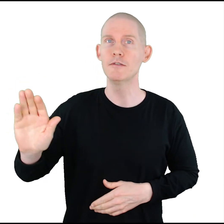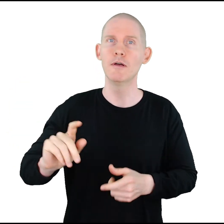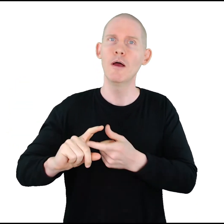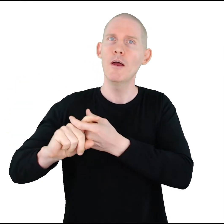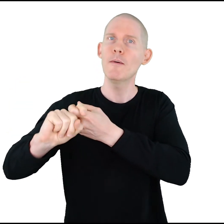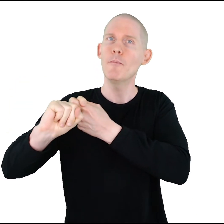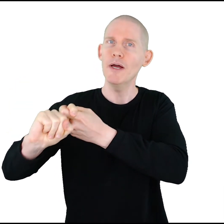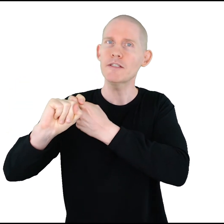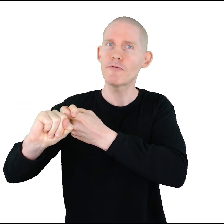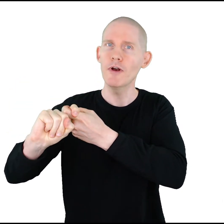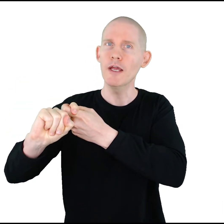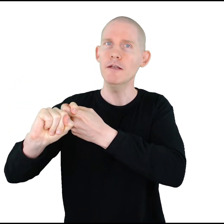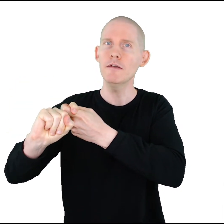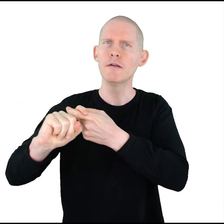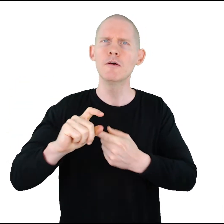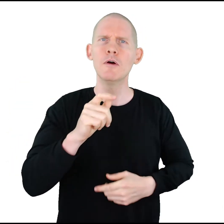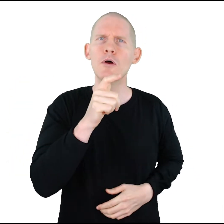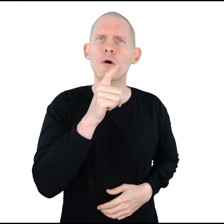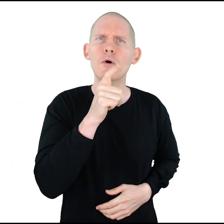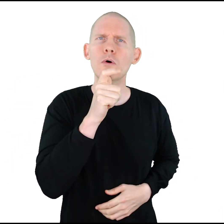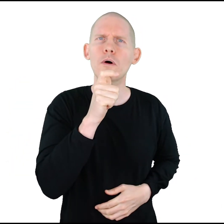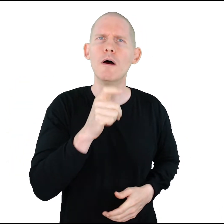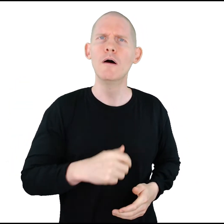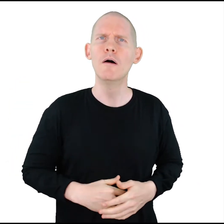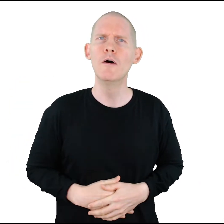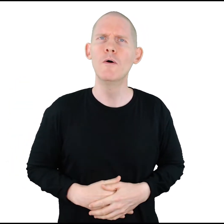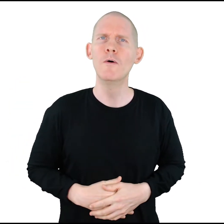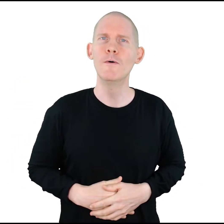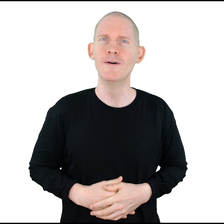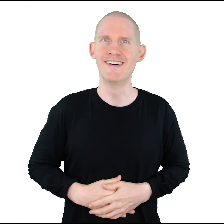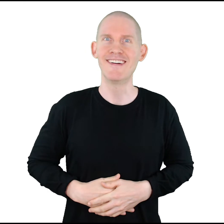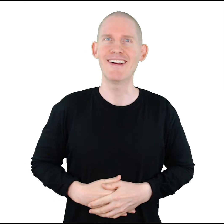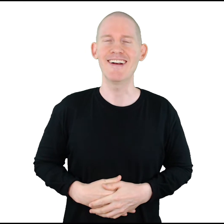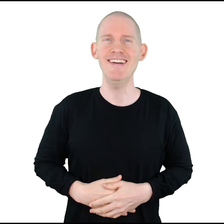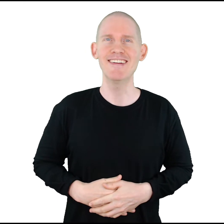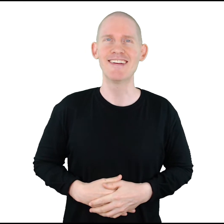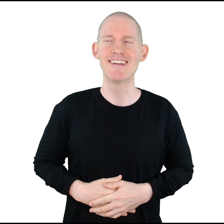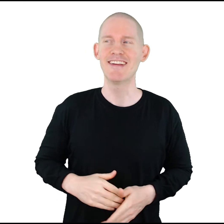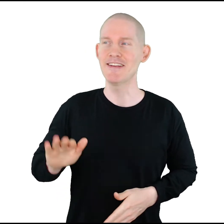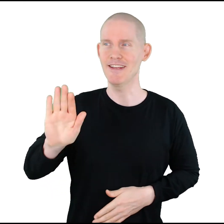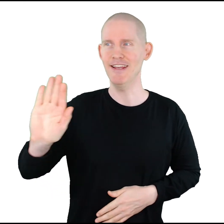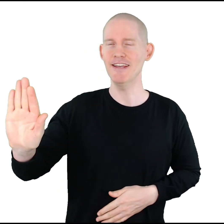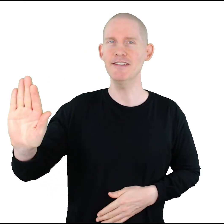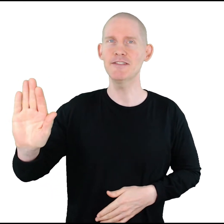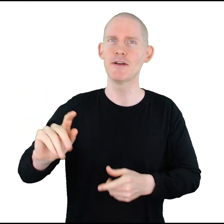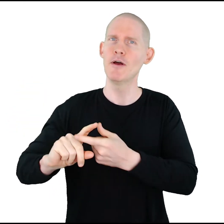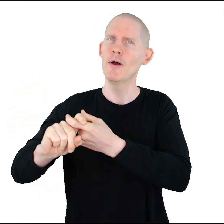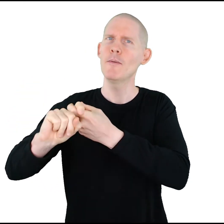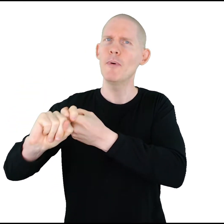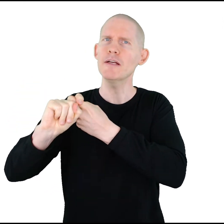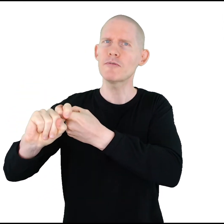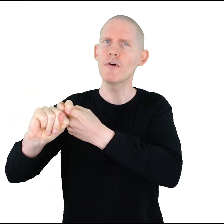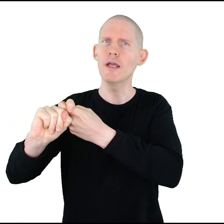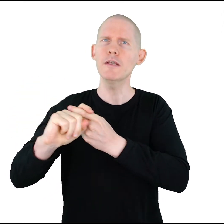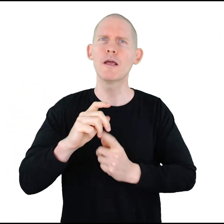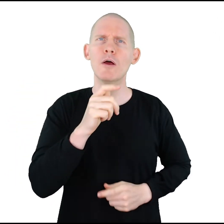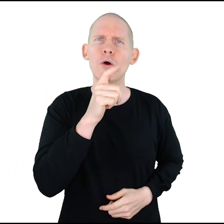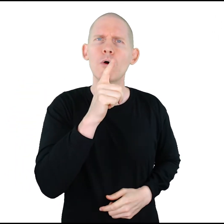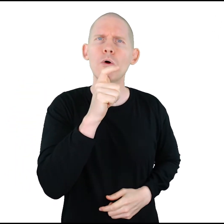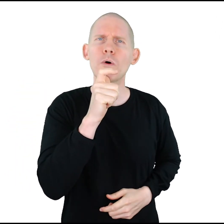His best friend who. All right. His best friend who.